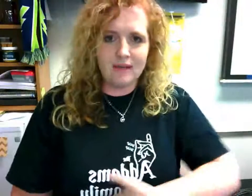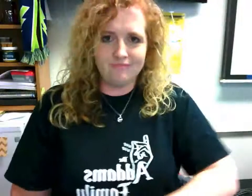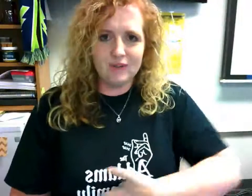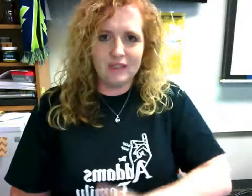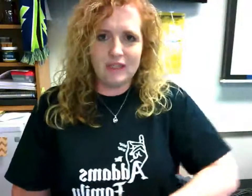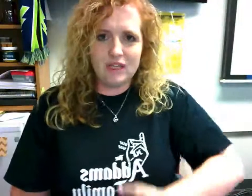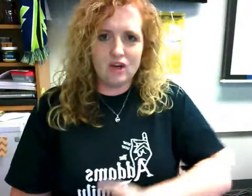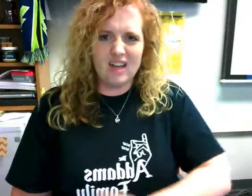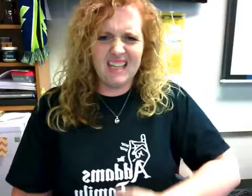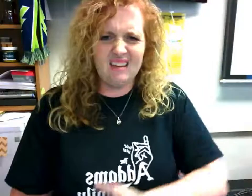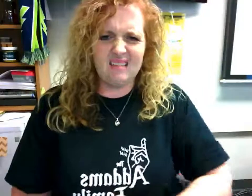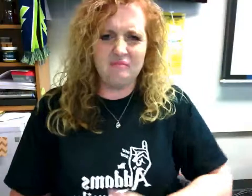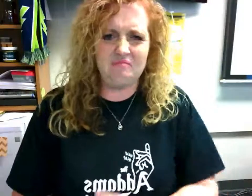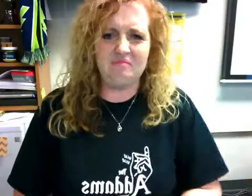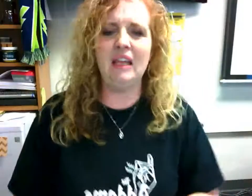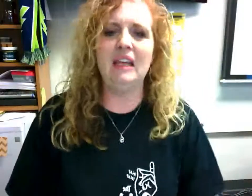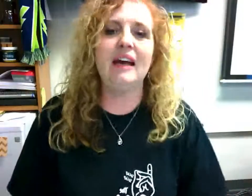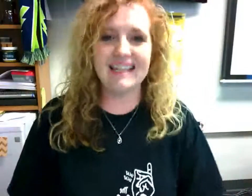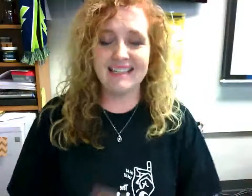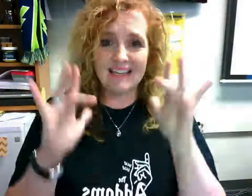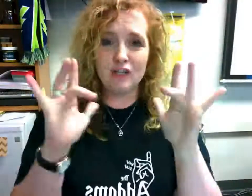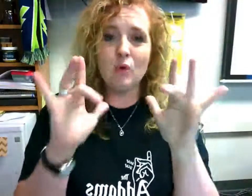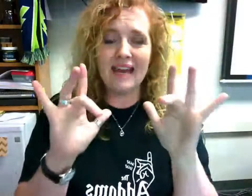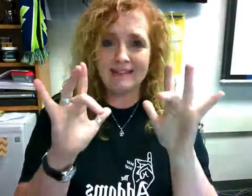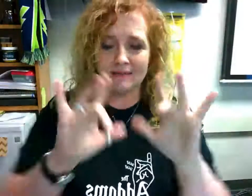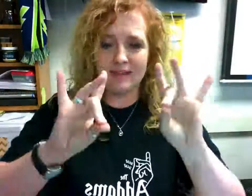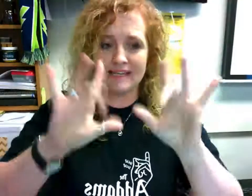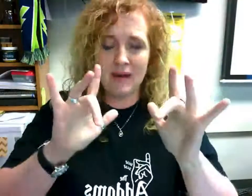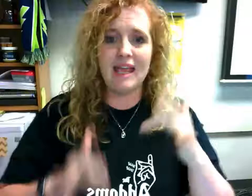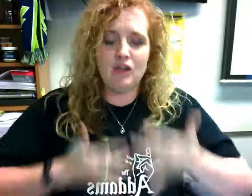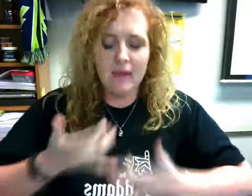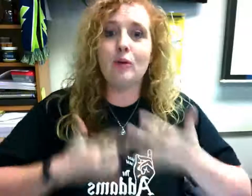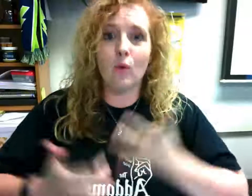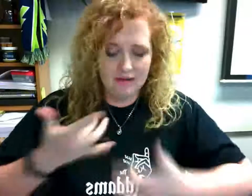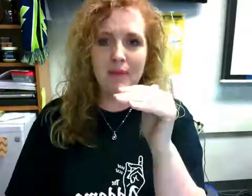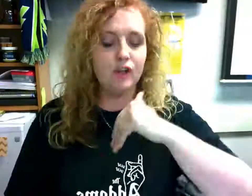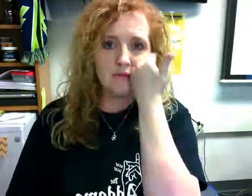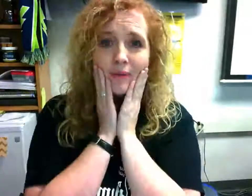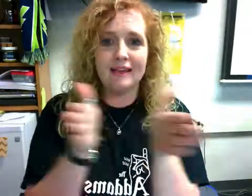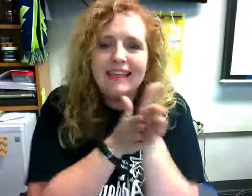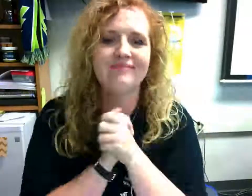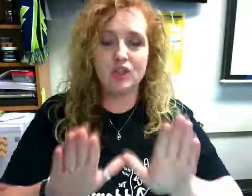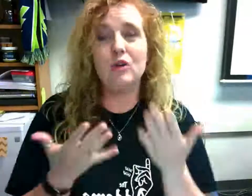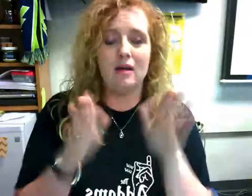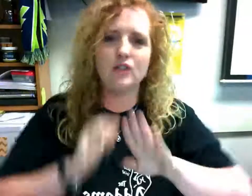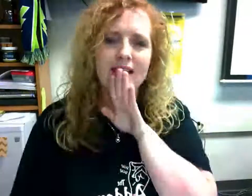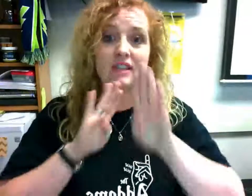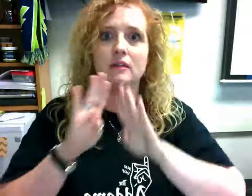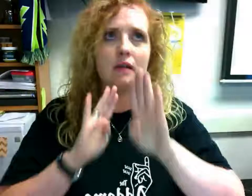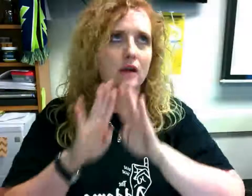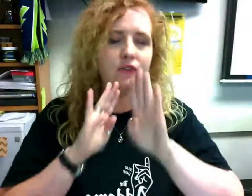frustrated is to again to open B's you can do it one-handed or two-handed